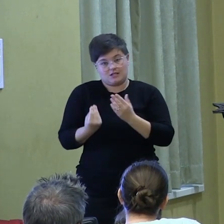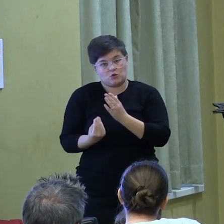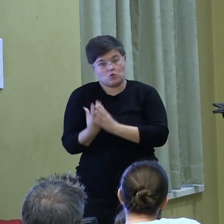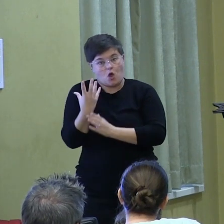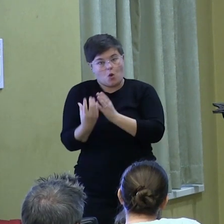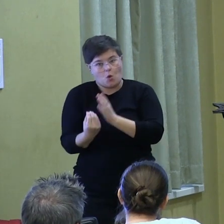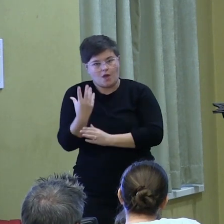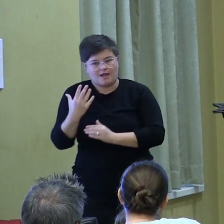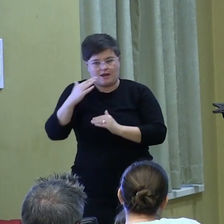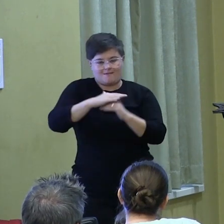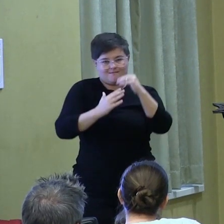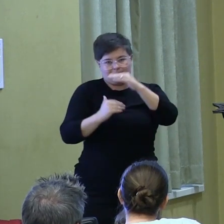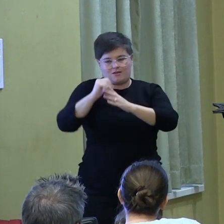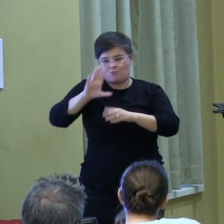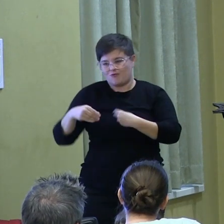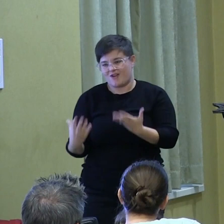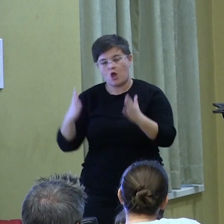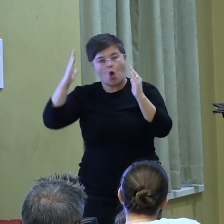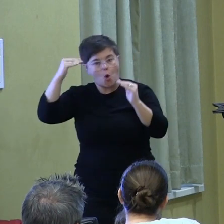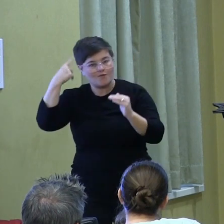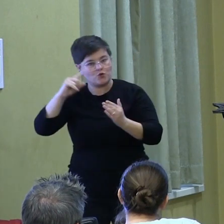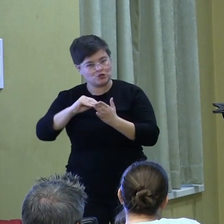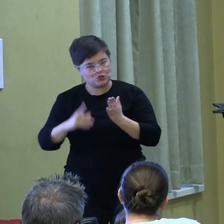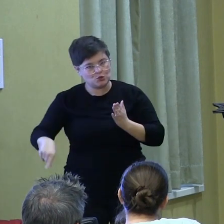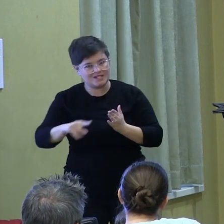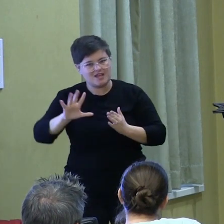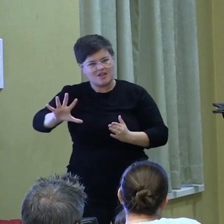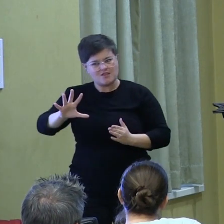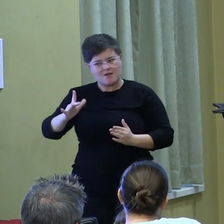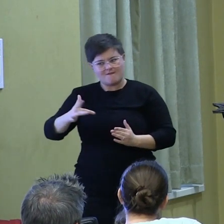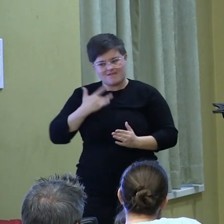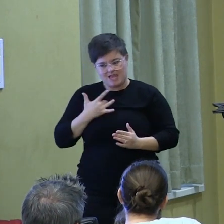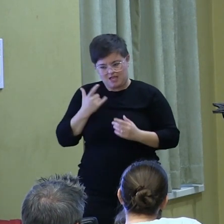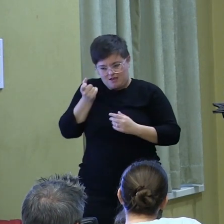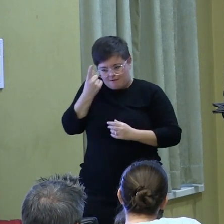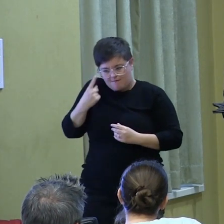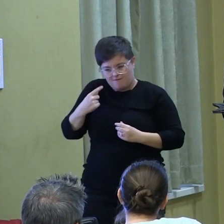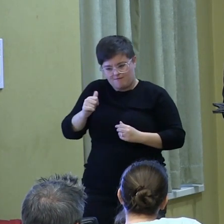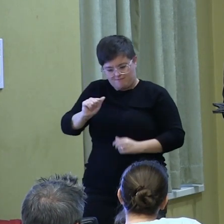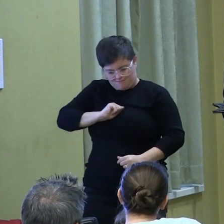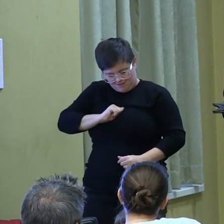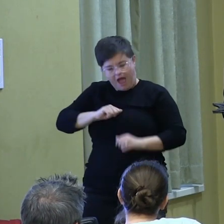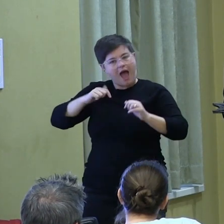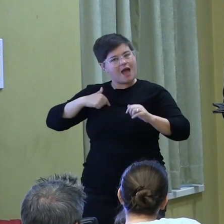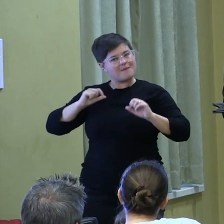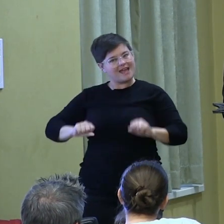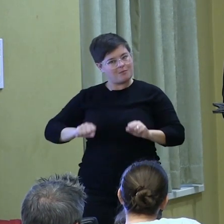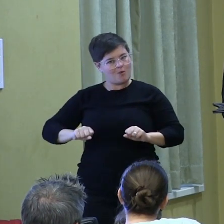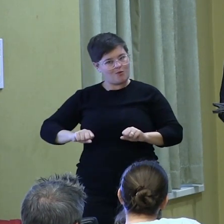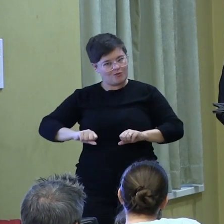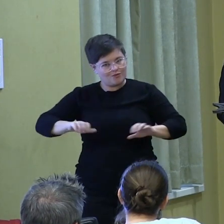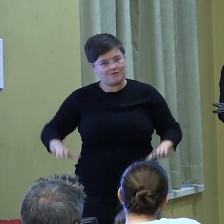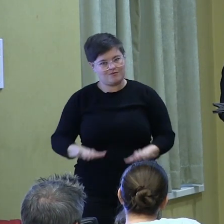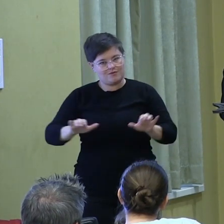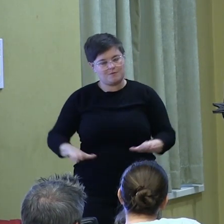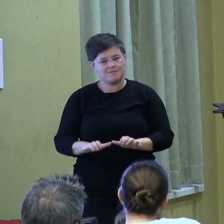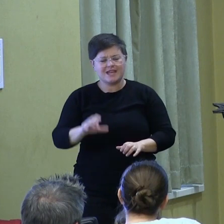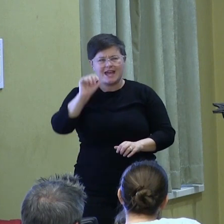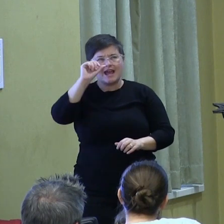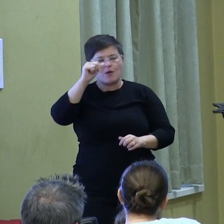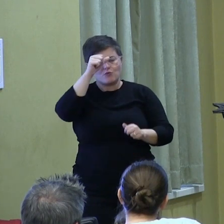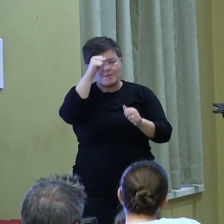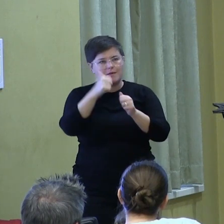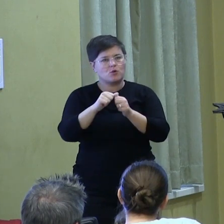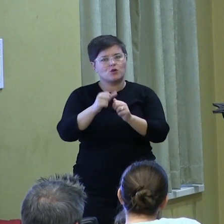scaffolding the hoping of students and their sense of self as capable agents. And I'm reminded here of psychologist